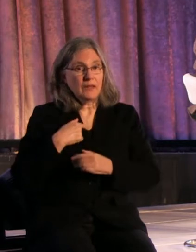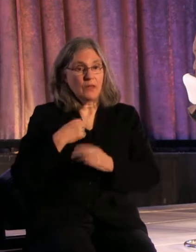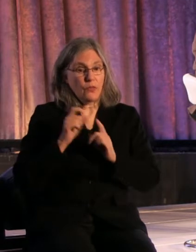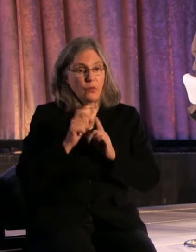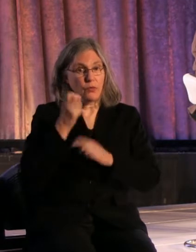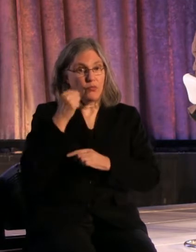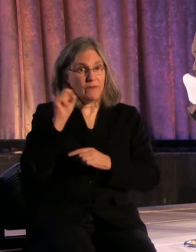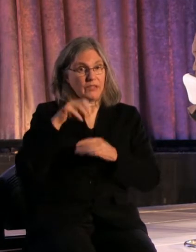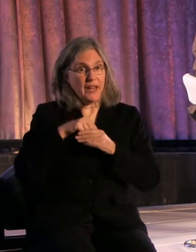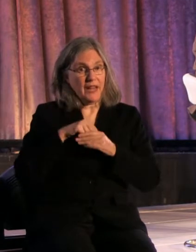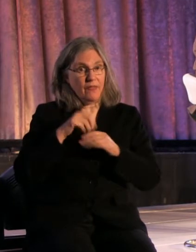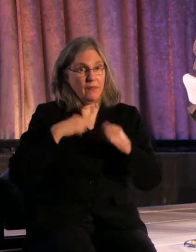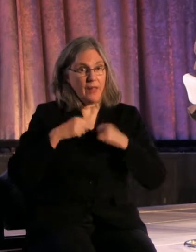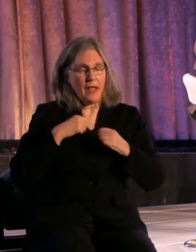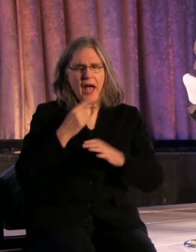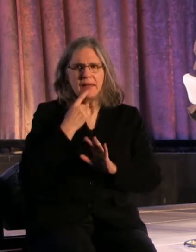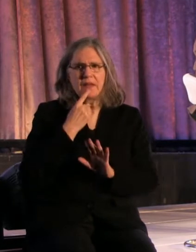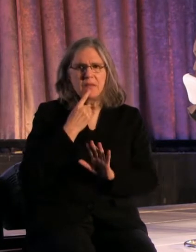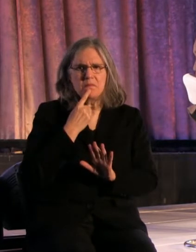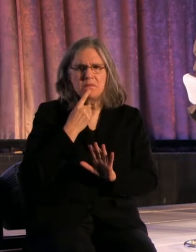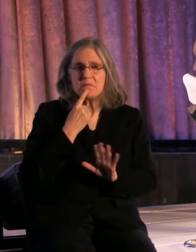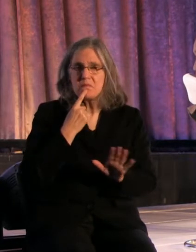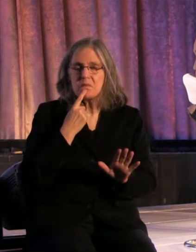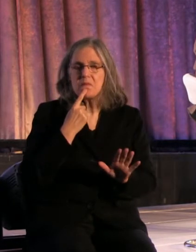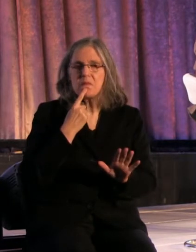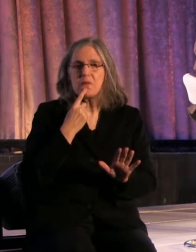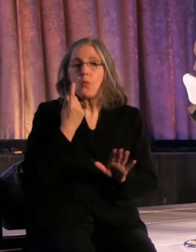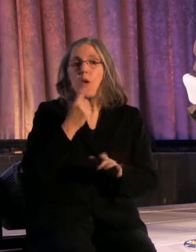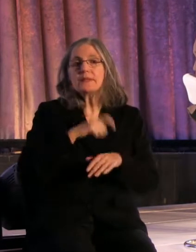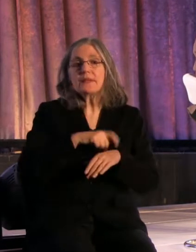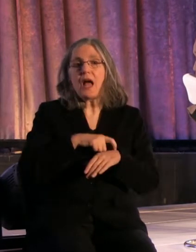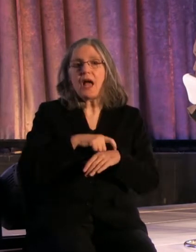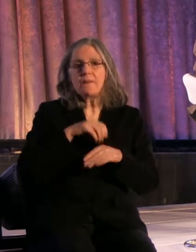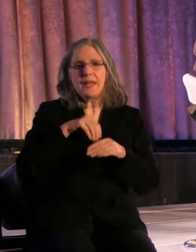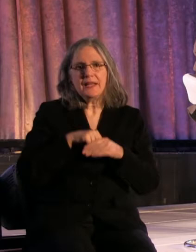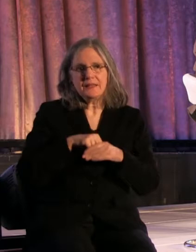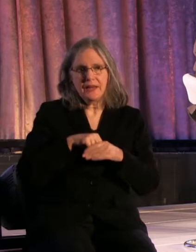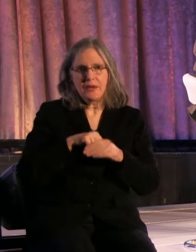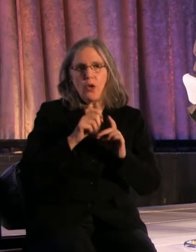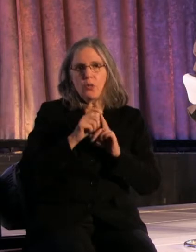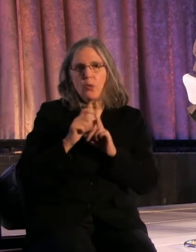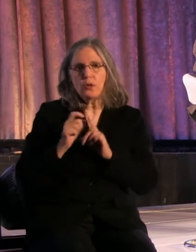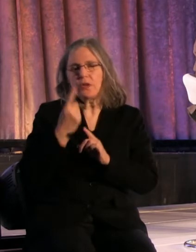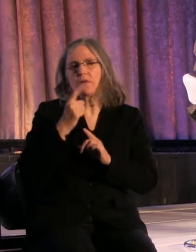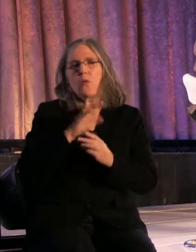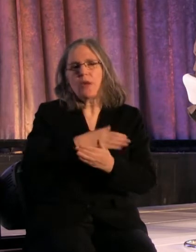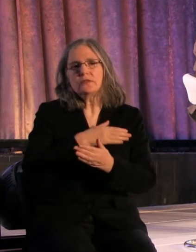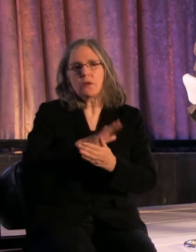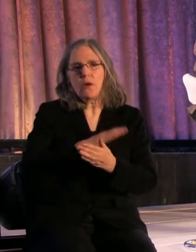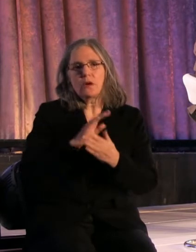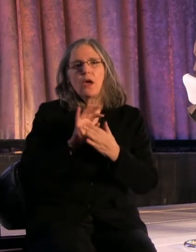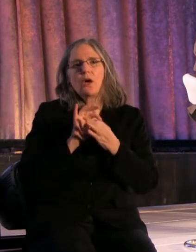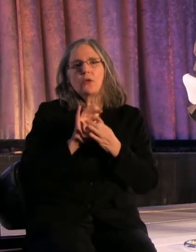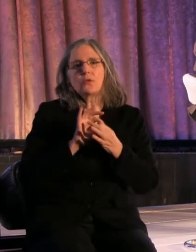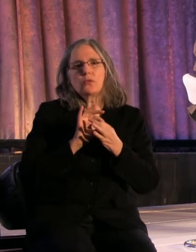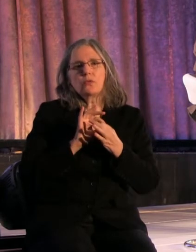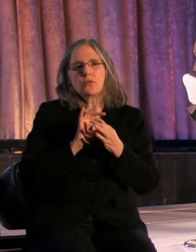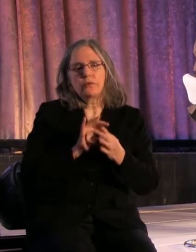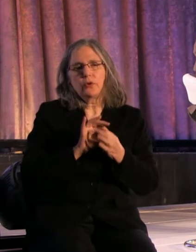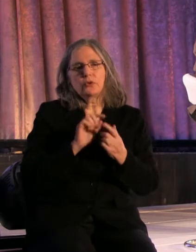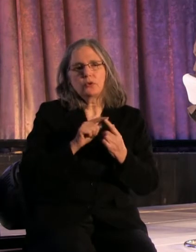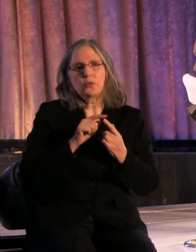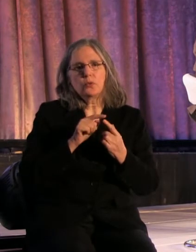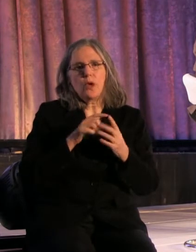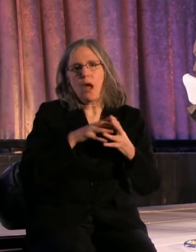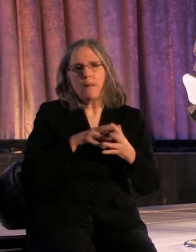And I said, well, there's one time when it's in the lyrics of one song when it's referring to the American Revolution.